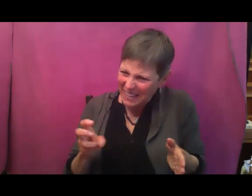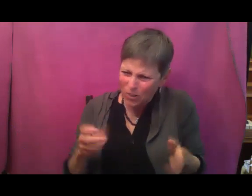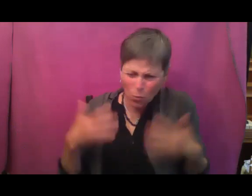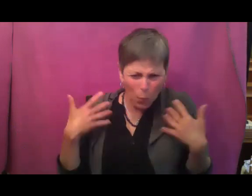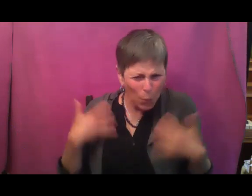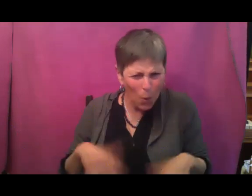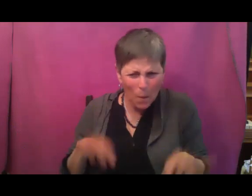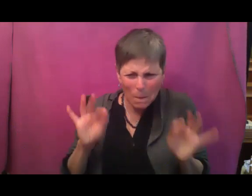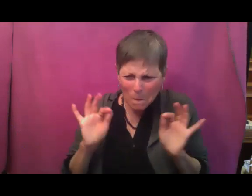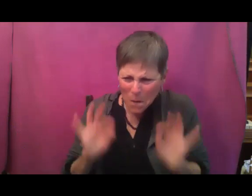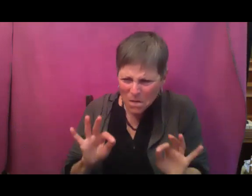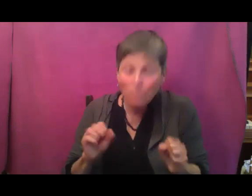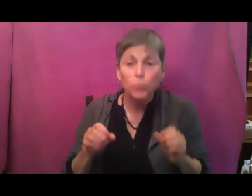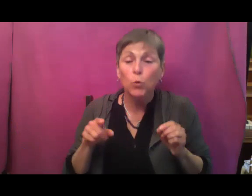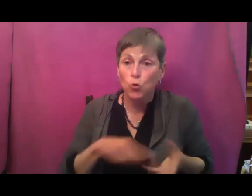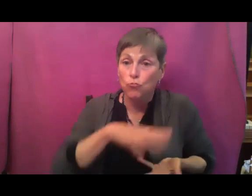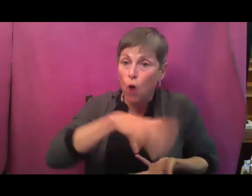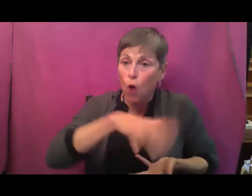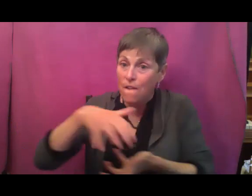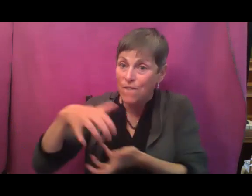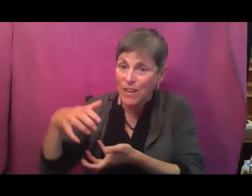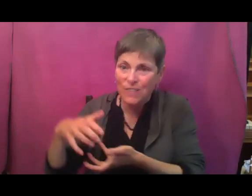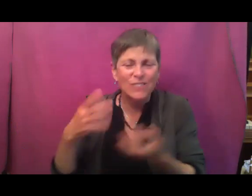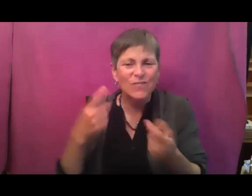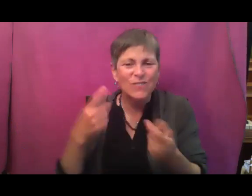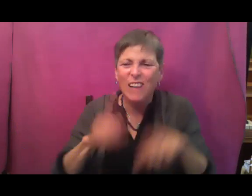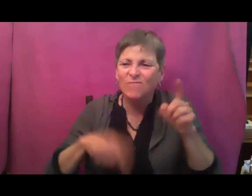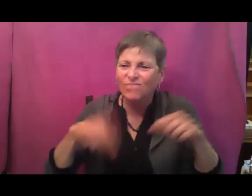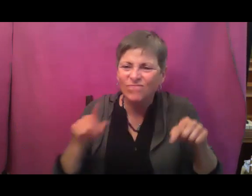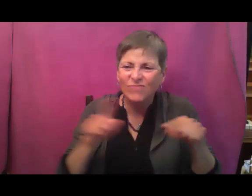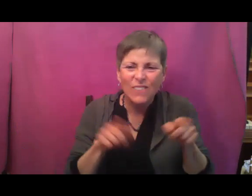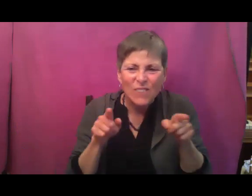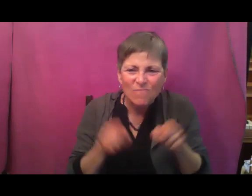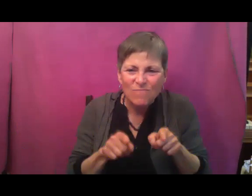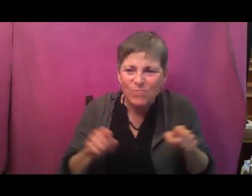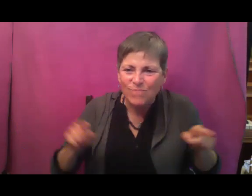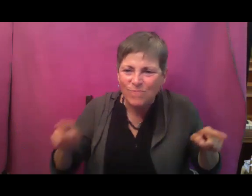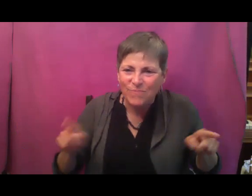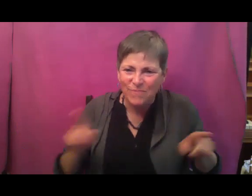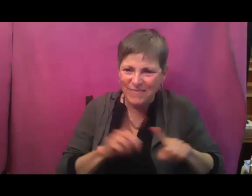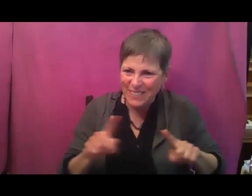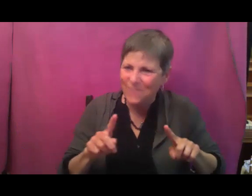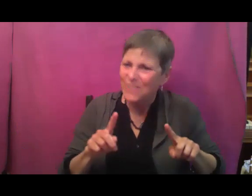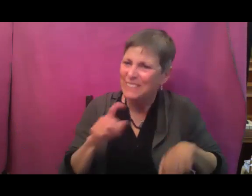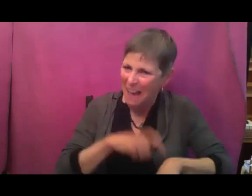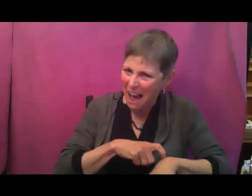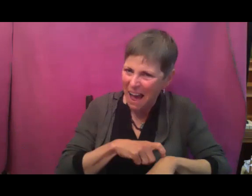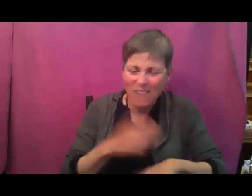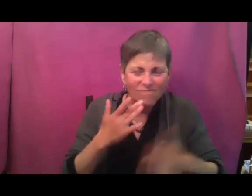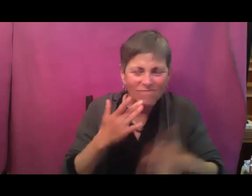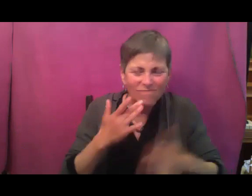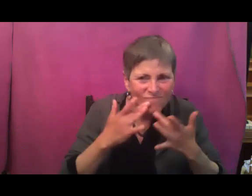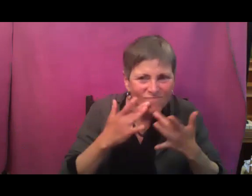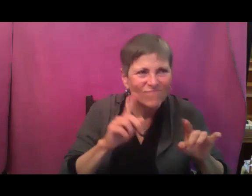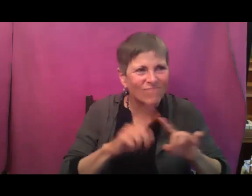you're harvesting your cucumbers, to harvest at lots of different stages, so that you're experiencing all of the flavors, all of the textures,